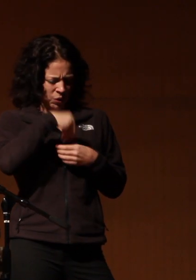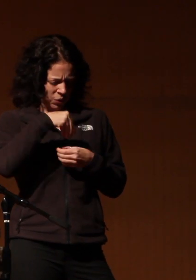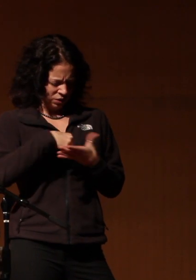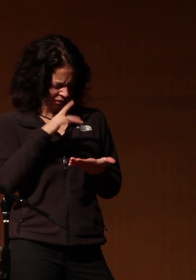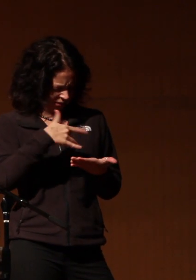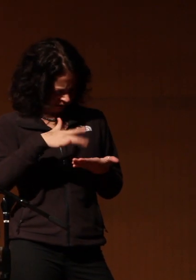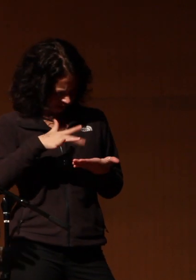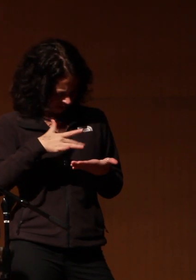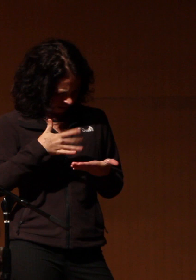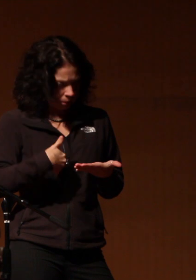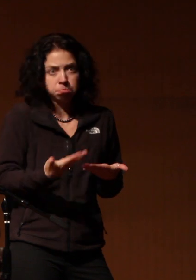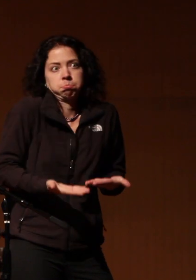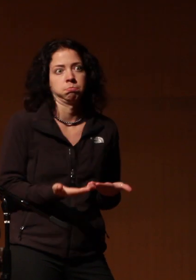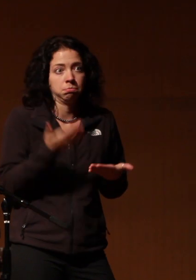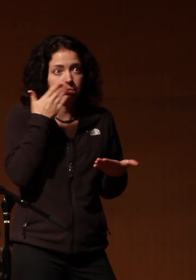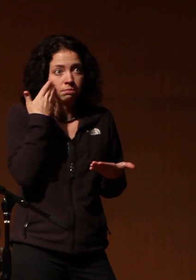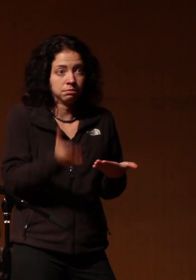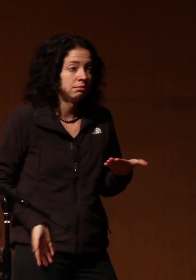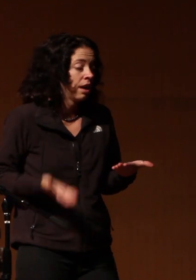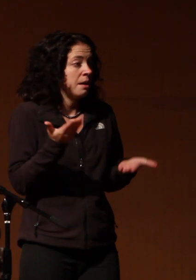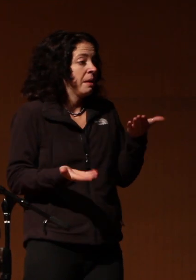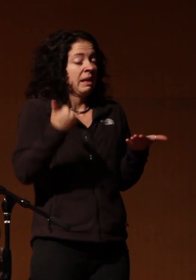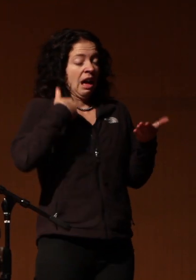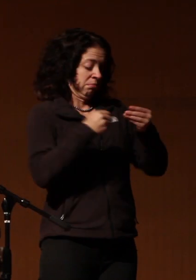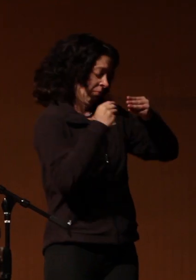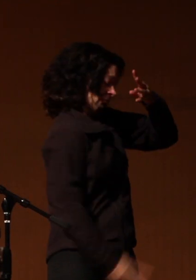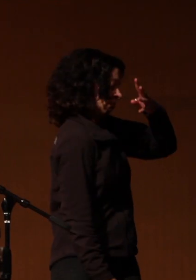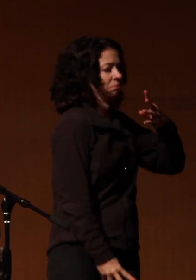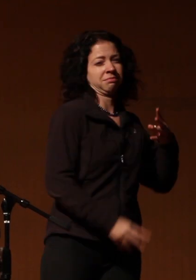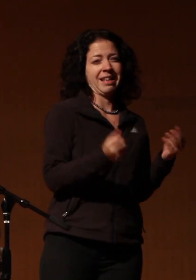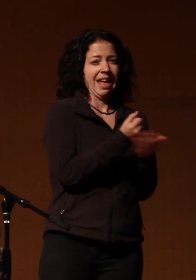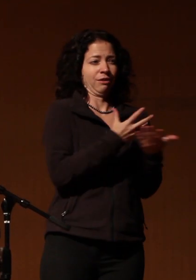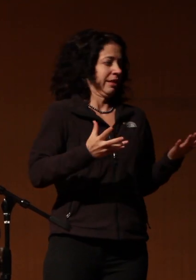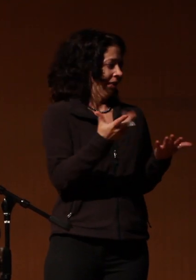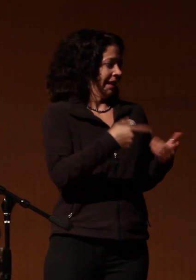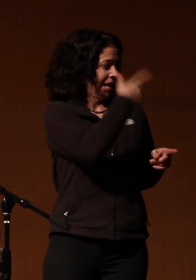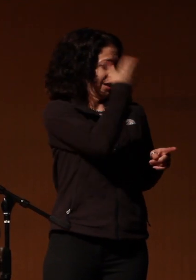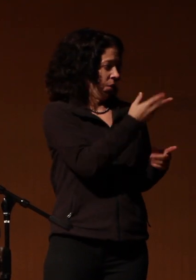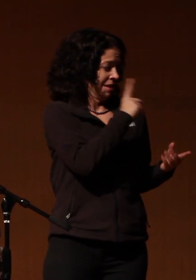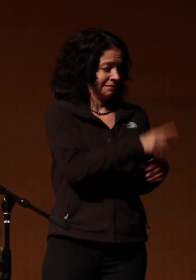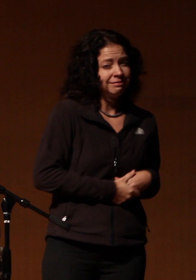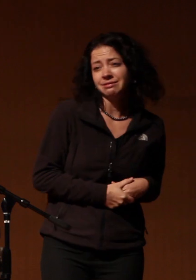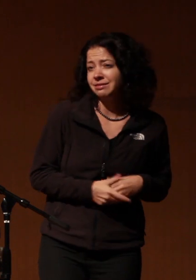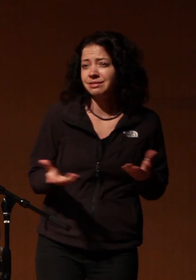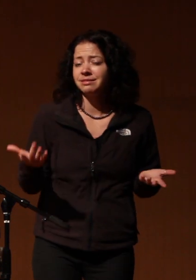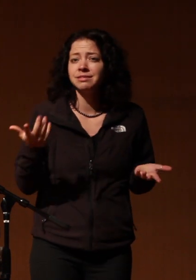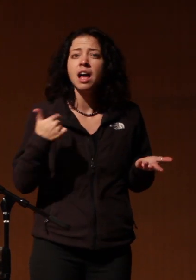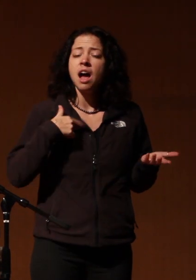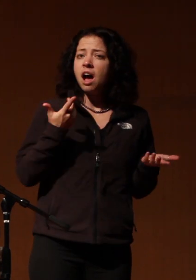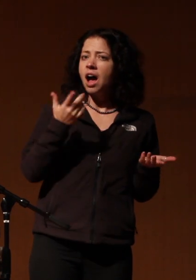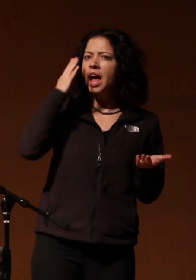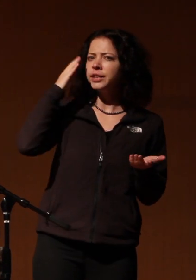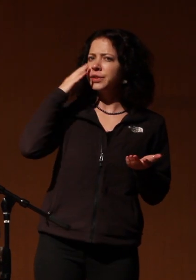probably got like the game entire discography but y'all that's how it works and I understand you know we all gotta get thugs sometimes and